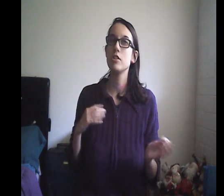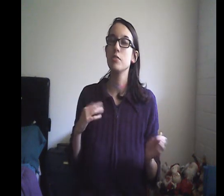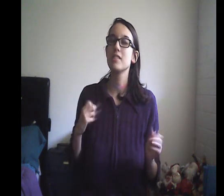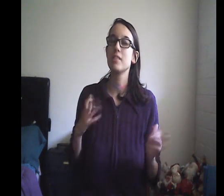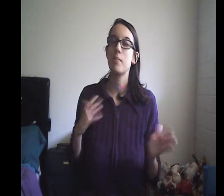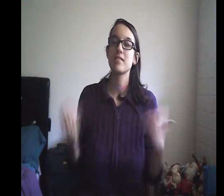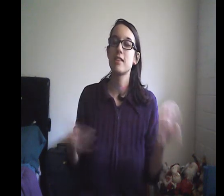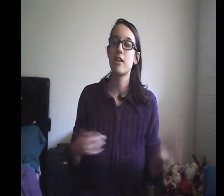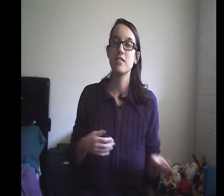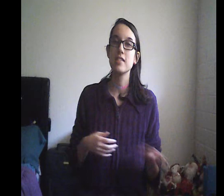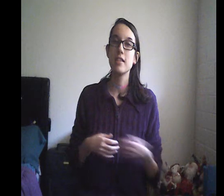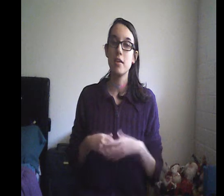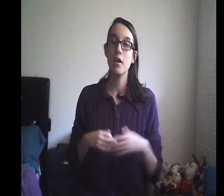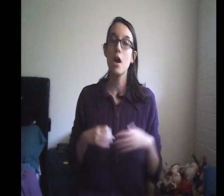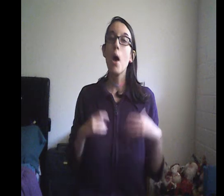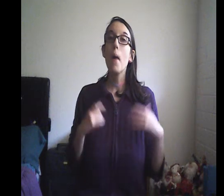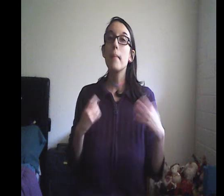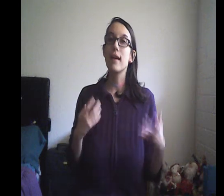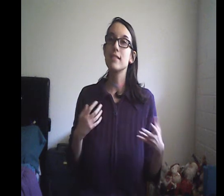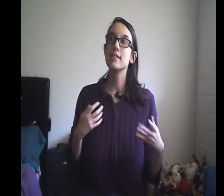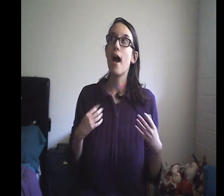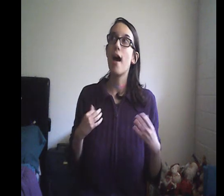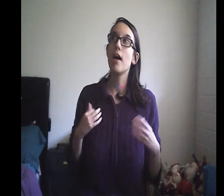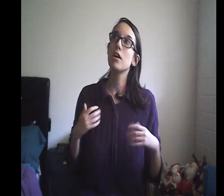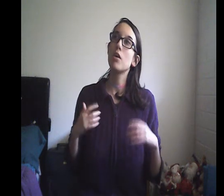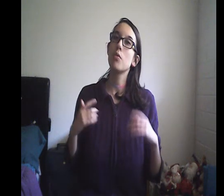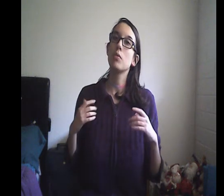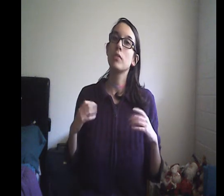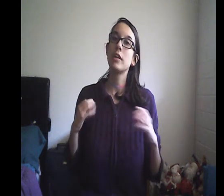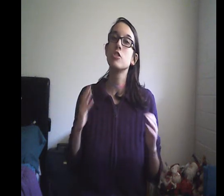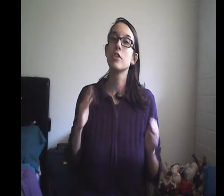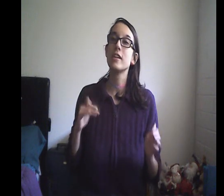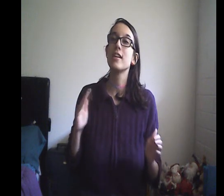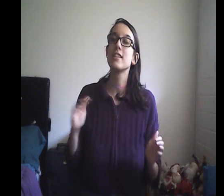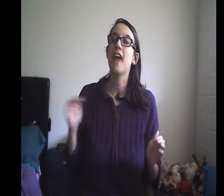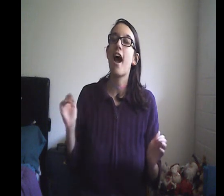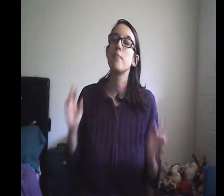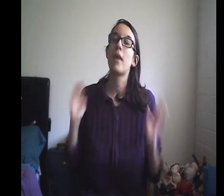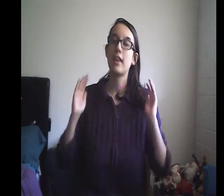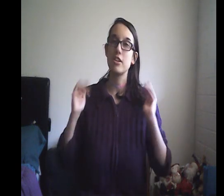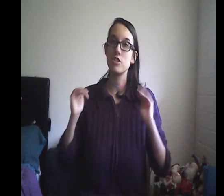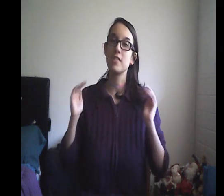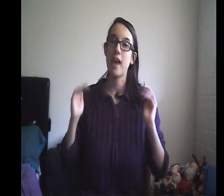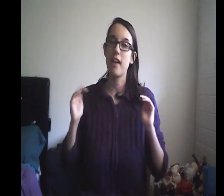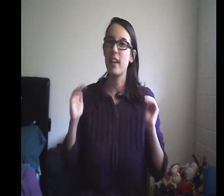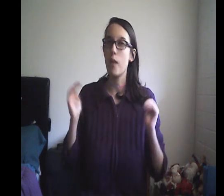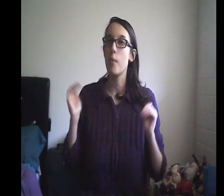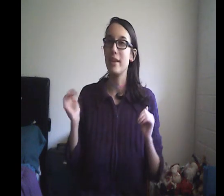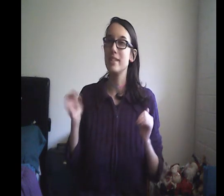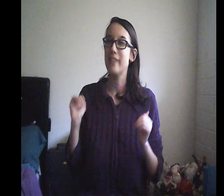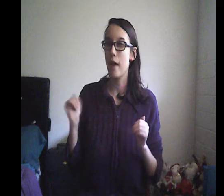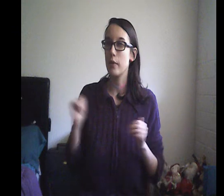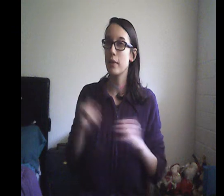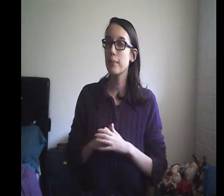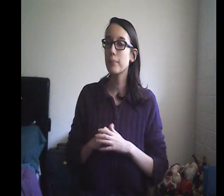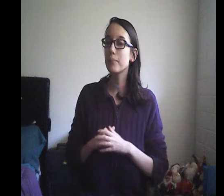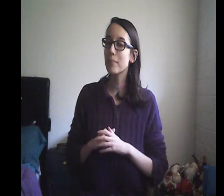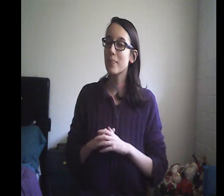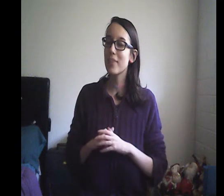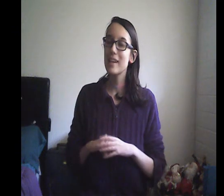mascaras in the past that like during time my lashes kind of get weighed down so